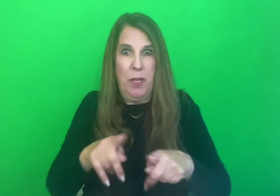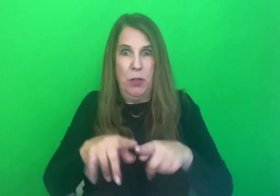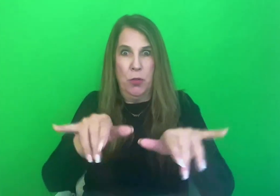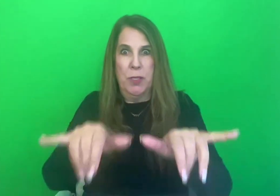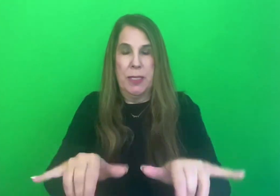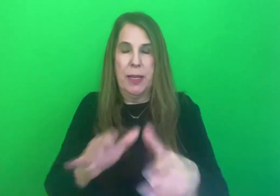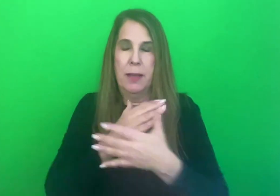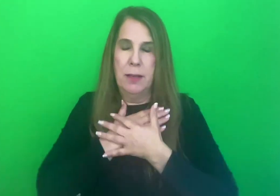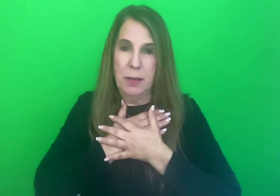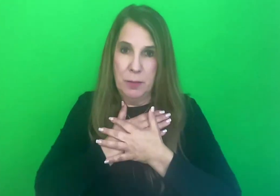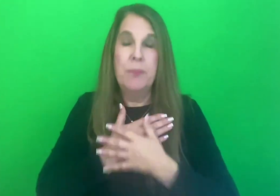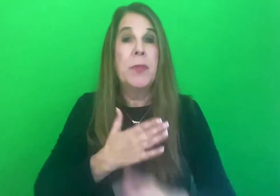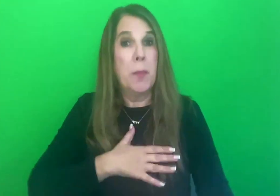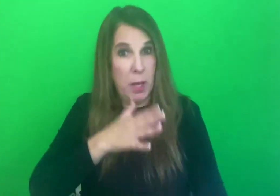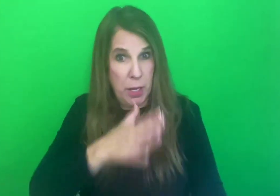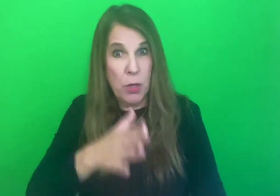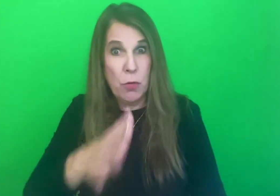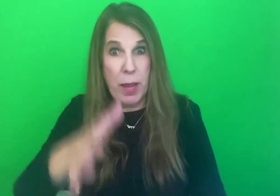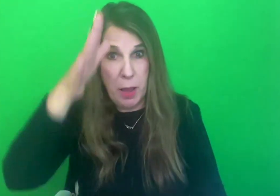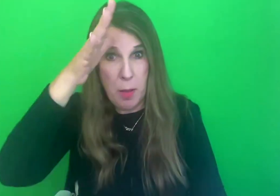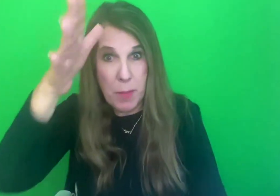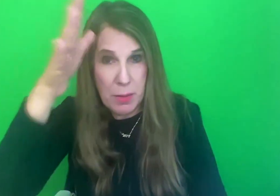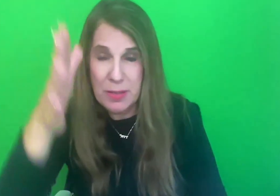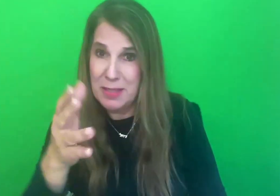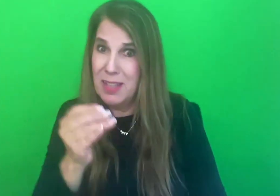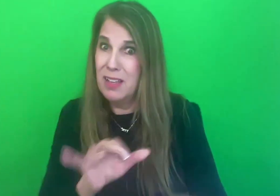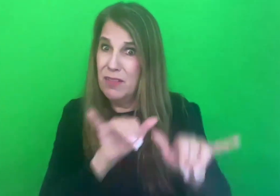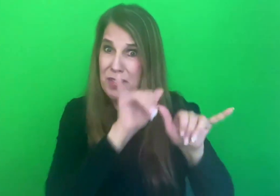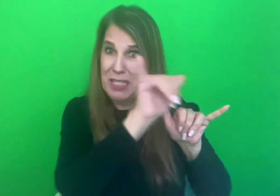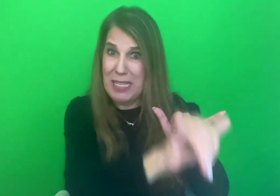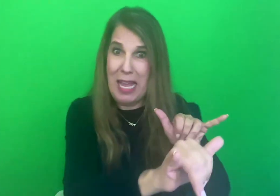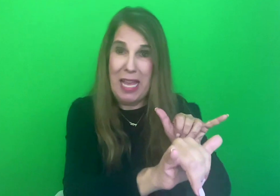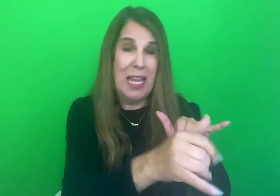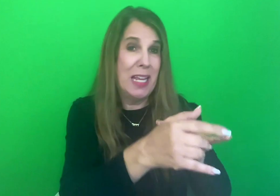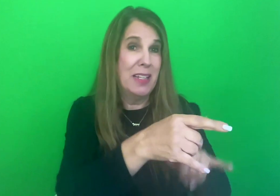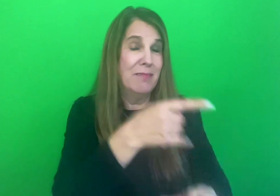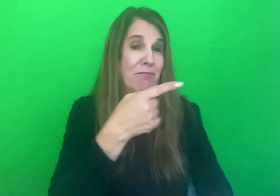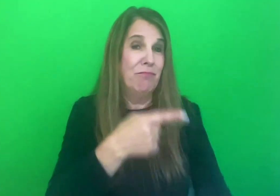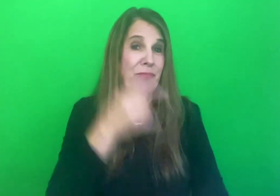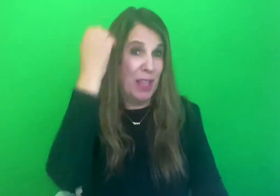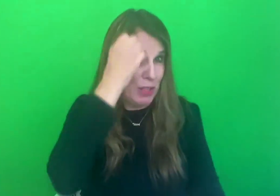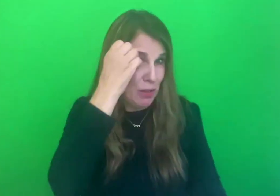Of course, my grandparents would likely have been killed in the Shoah if they had not made it to the U.S.